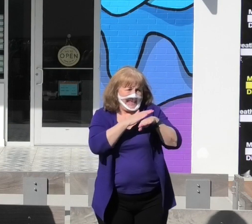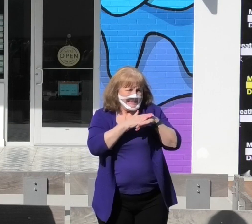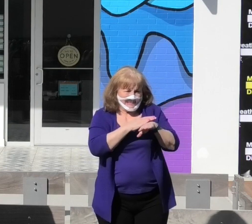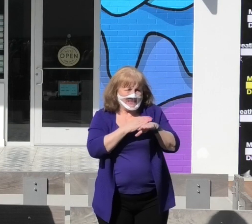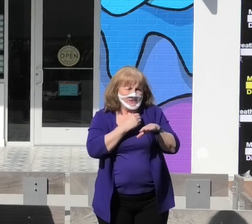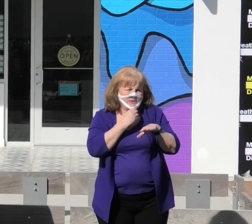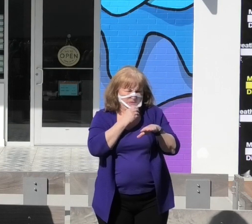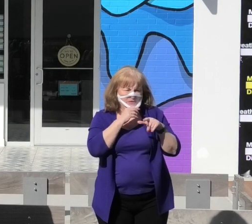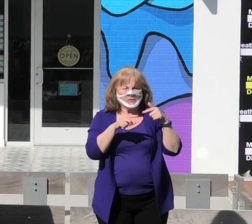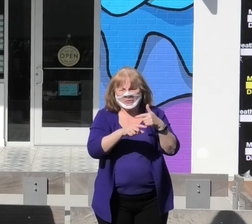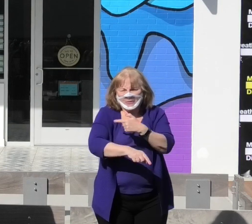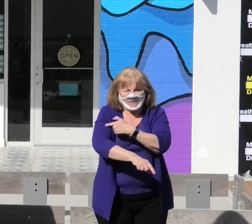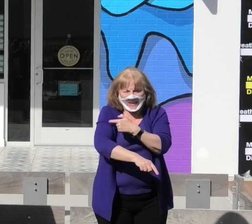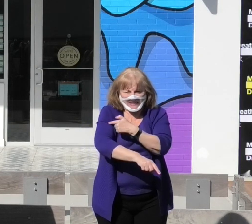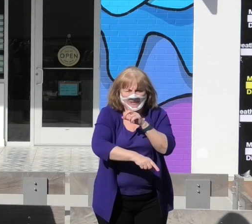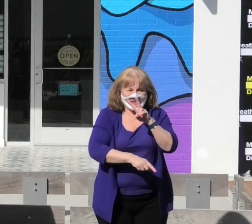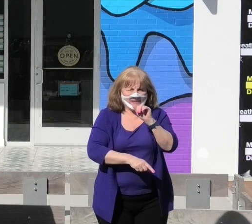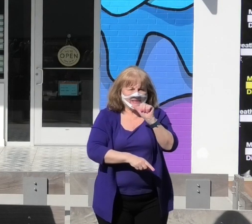to vaccine.